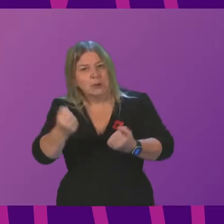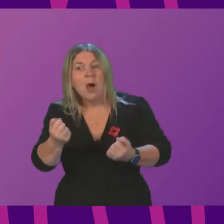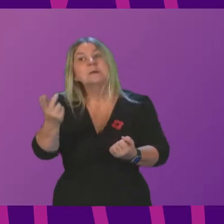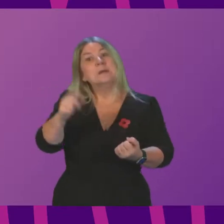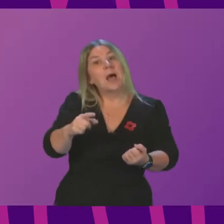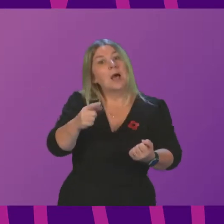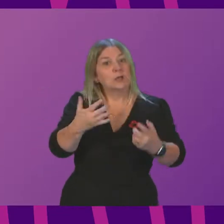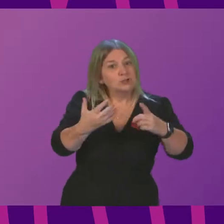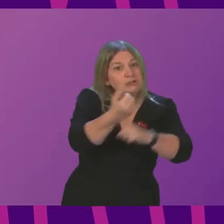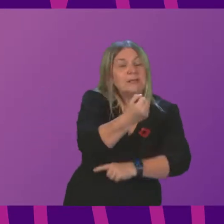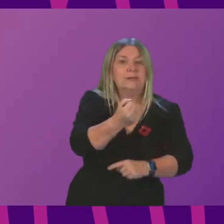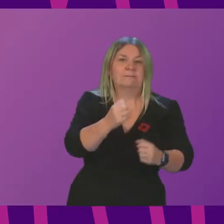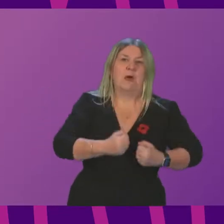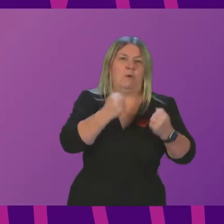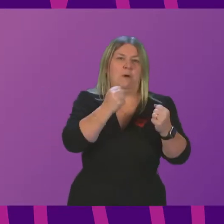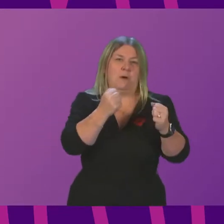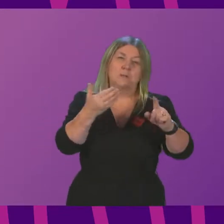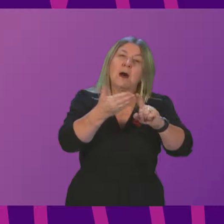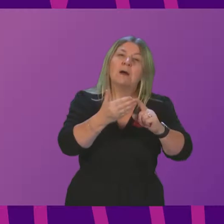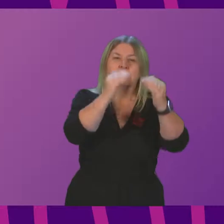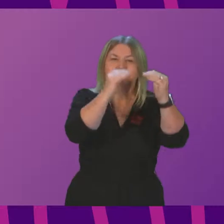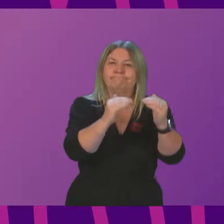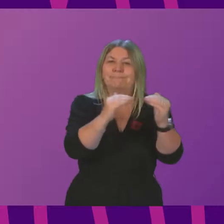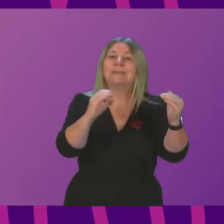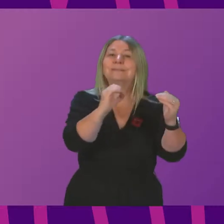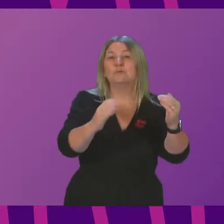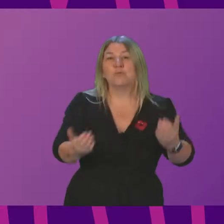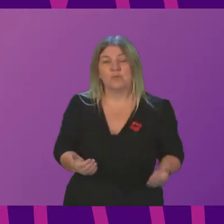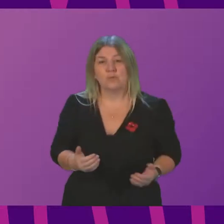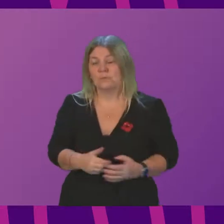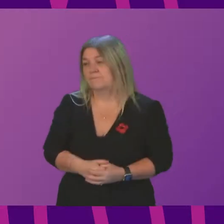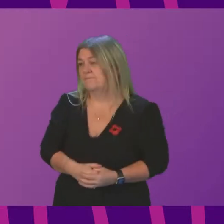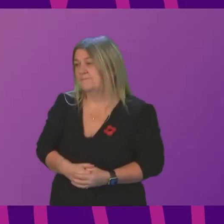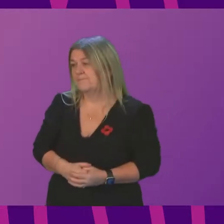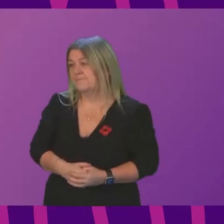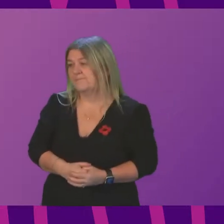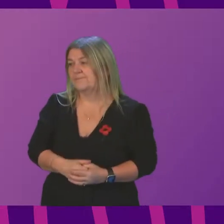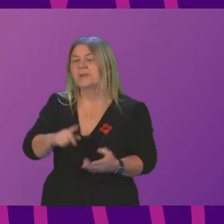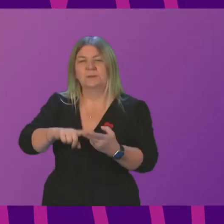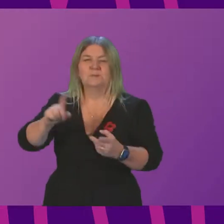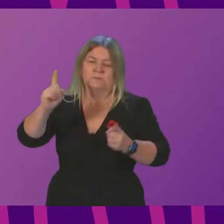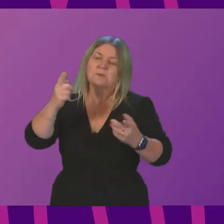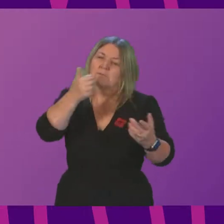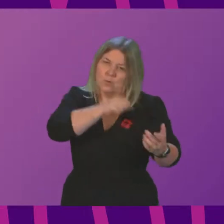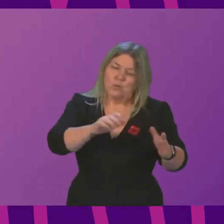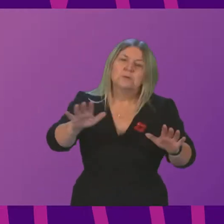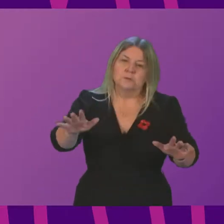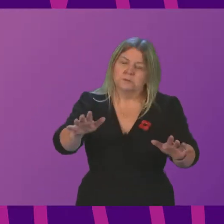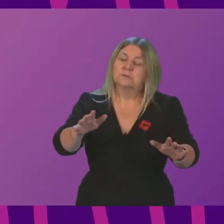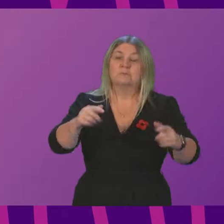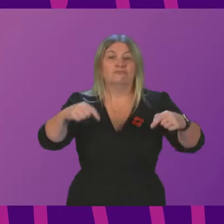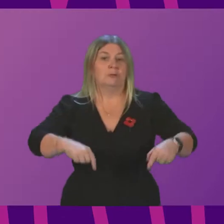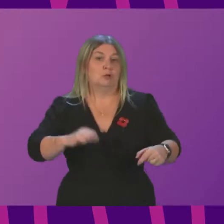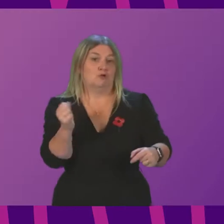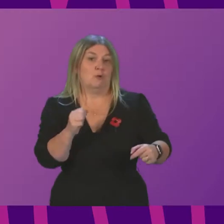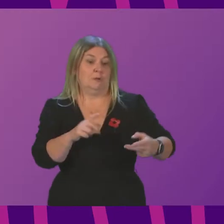This is an important issue and the transition has got to be made. got to be made effectively. Scotland has the second highest number of public